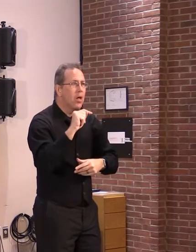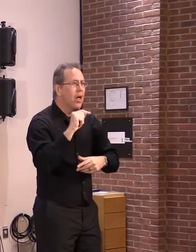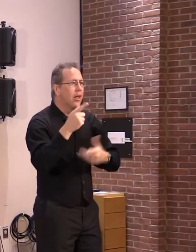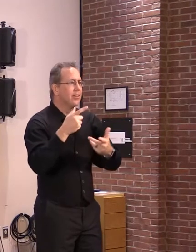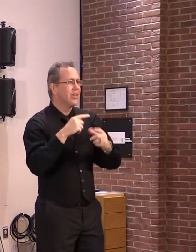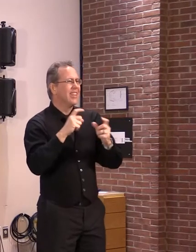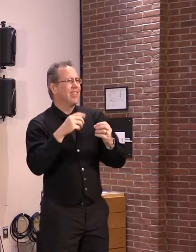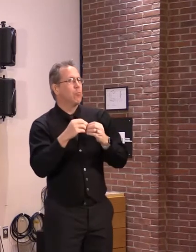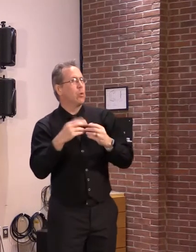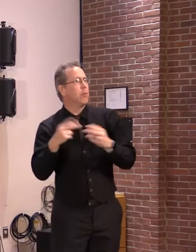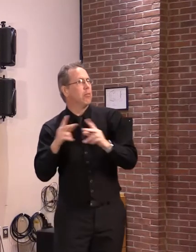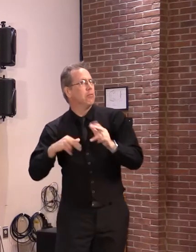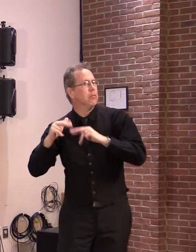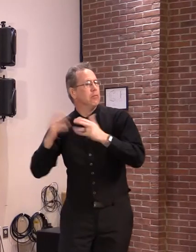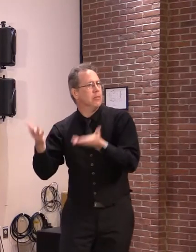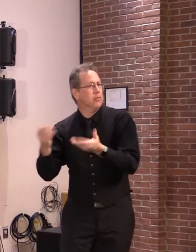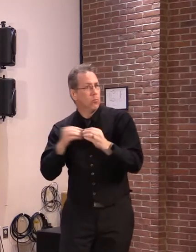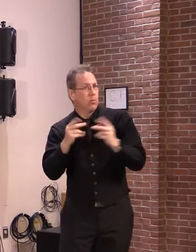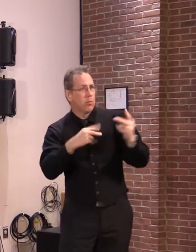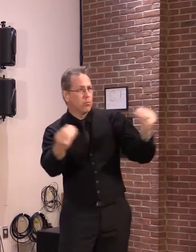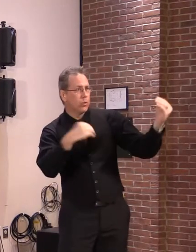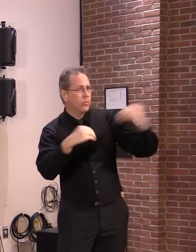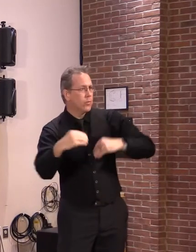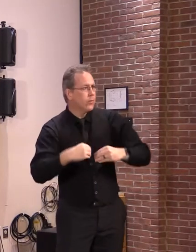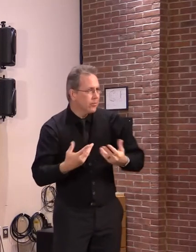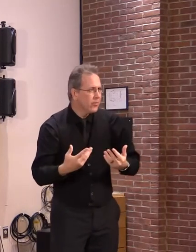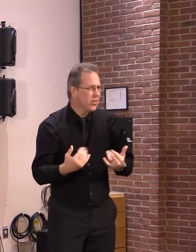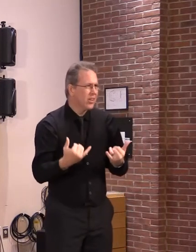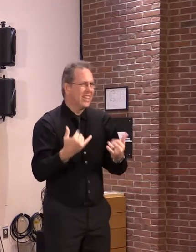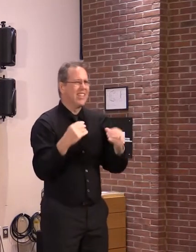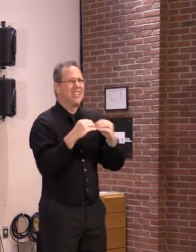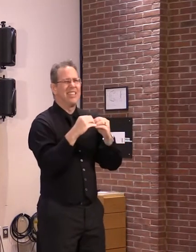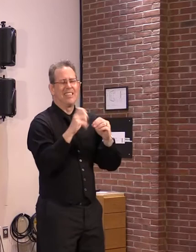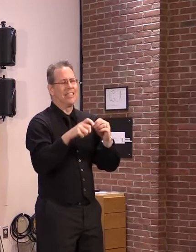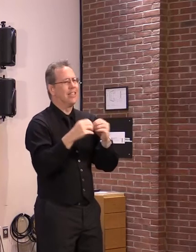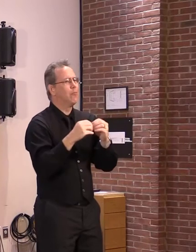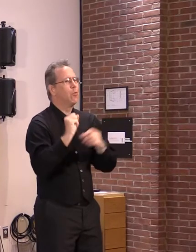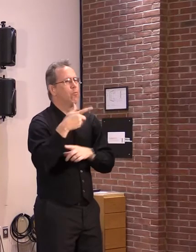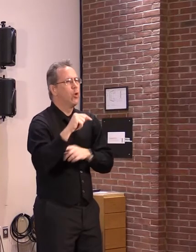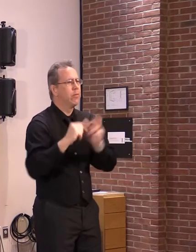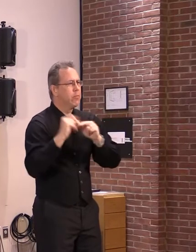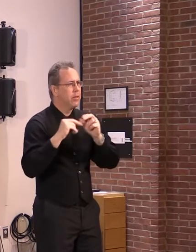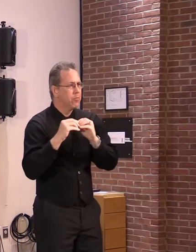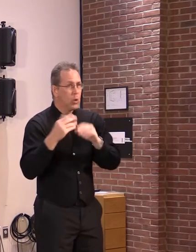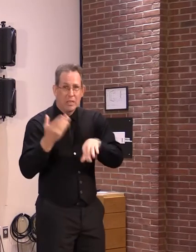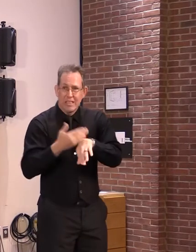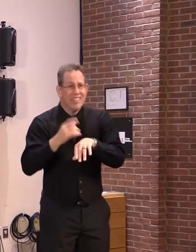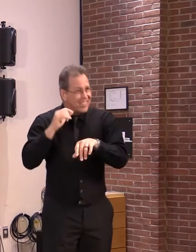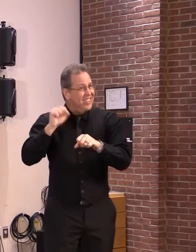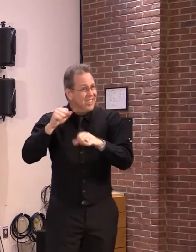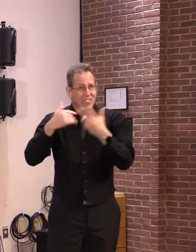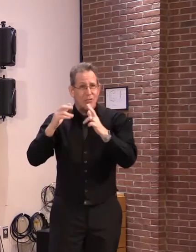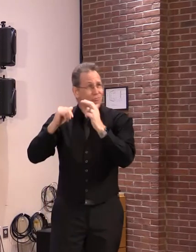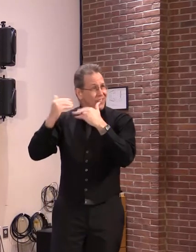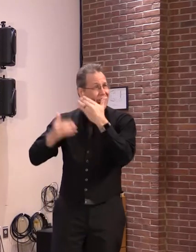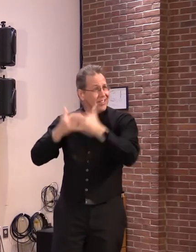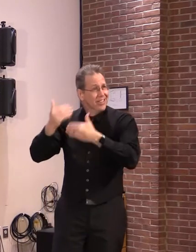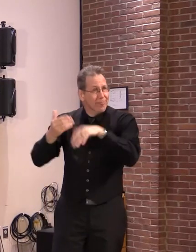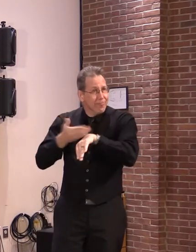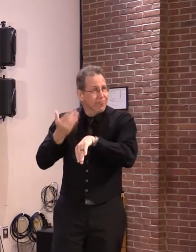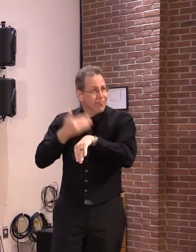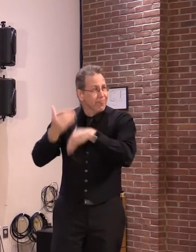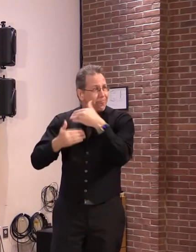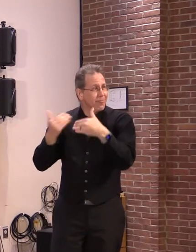that's why there's still more to be built, even though you're seeing great progress in Chittinick County, especially some of the larger apartments.